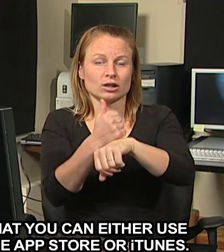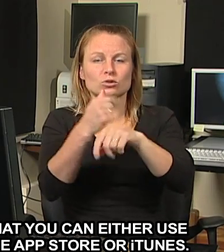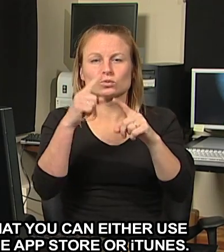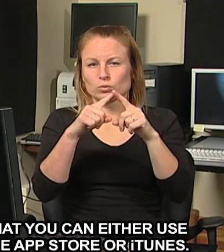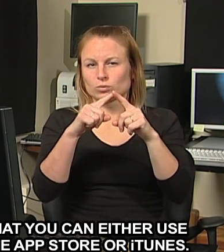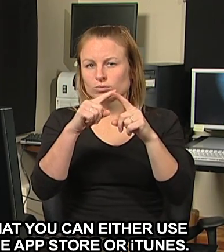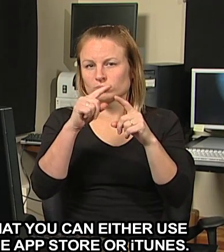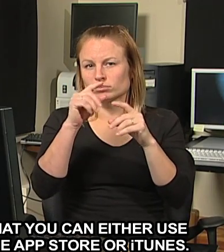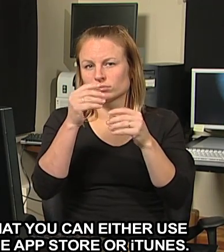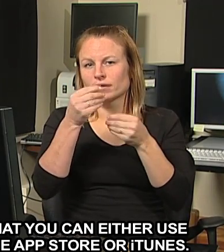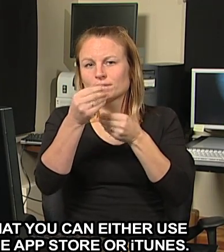iTunes.